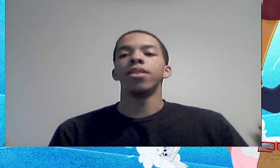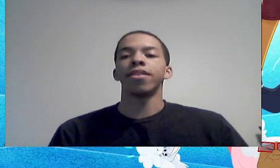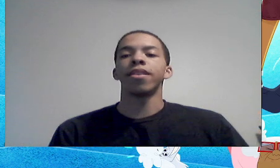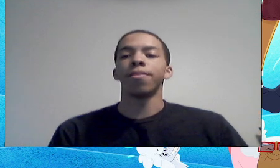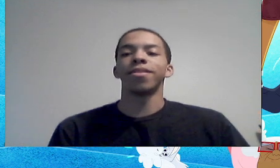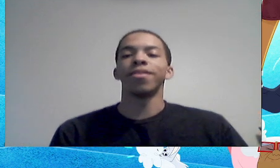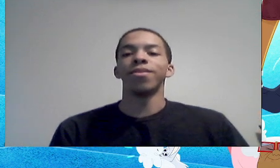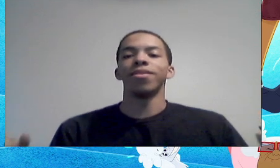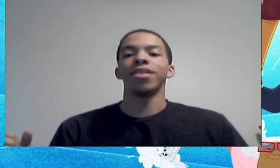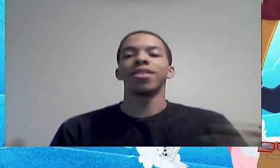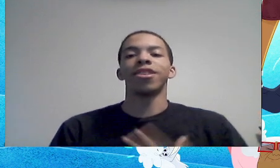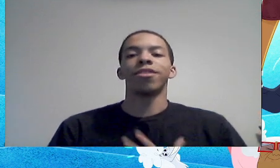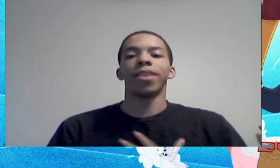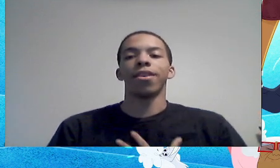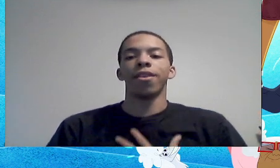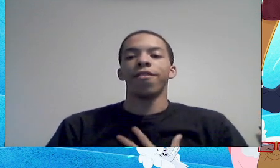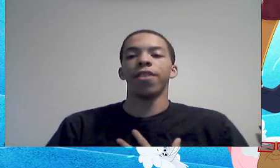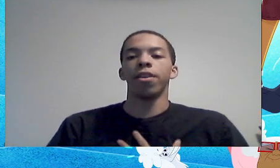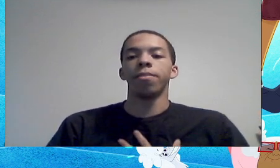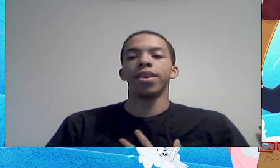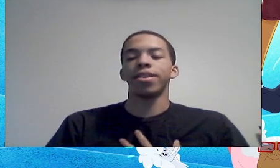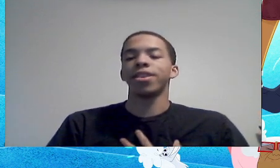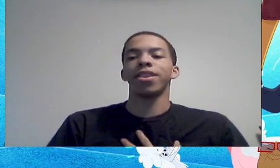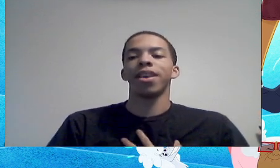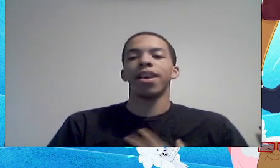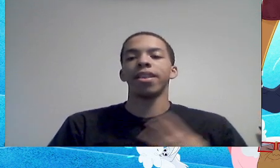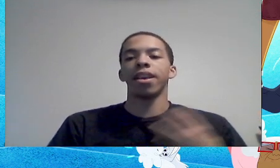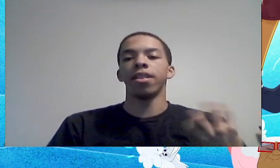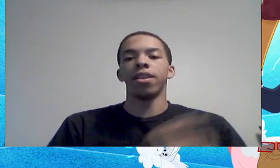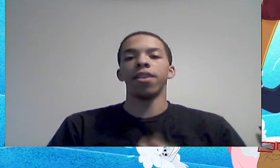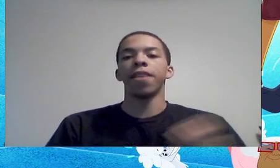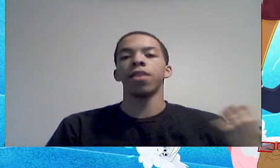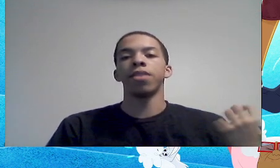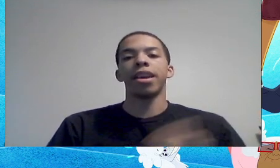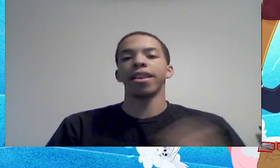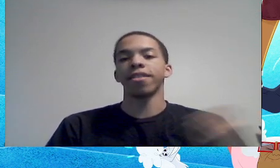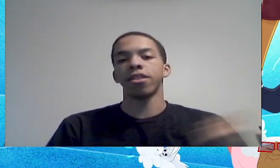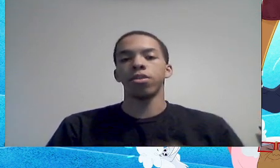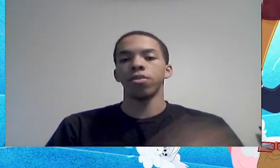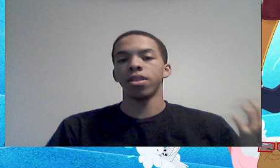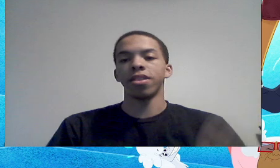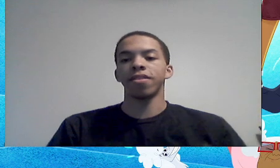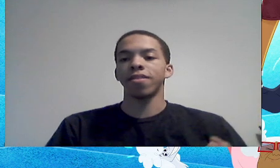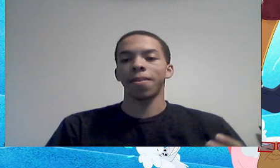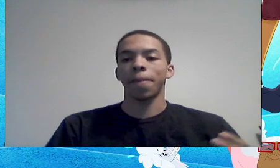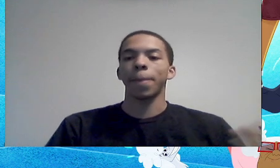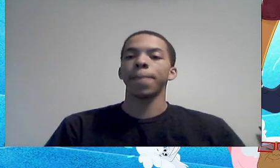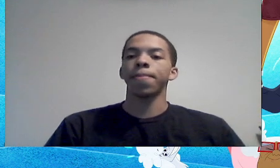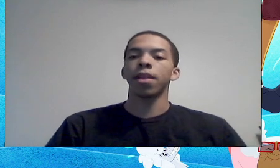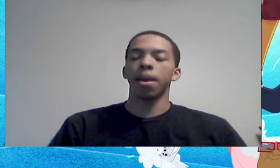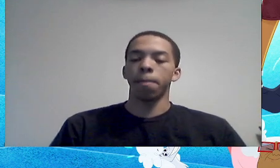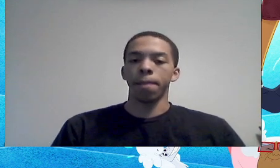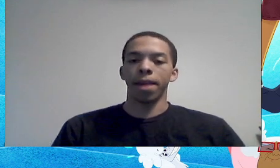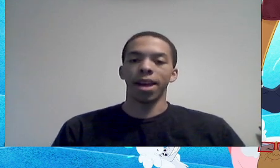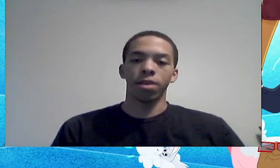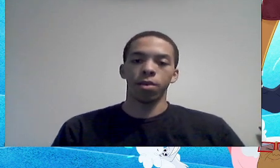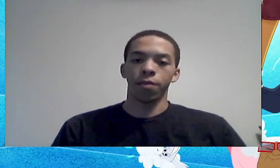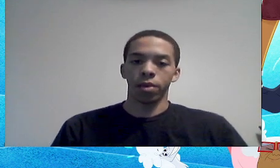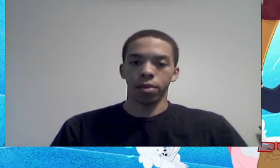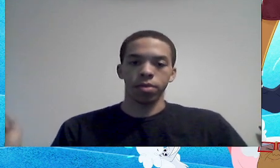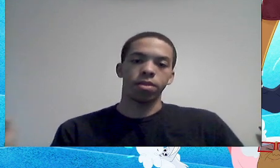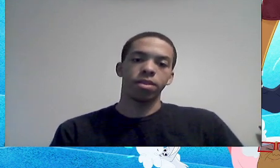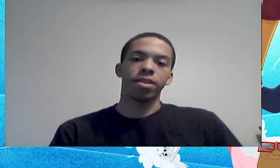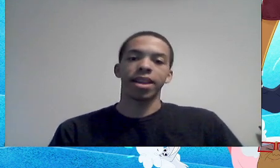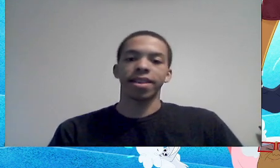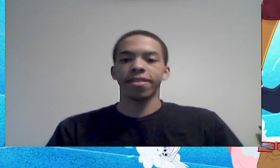this episode touched my heart very much, and I love how they executed this, and my main